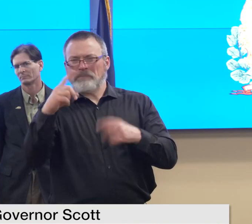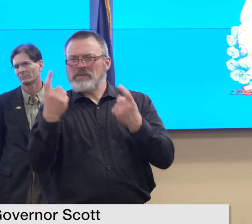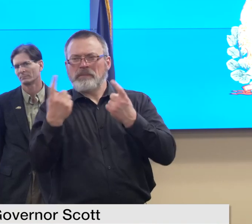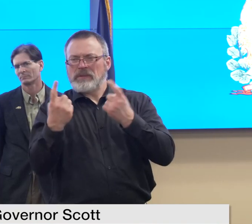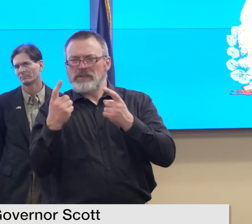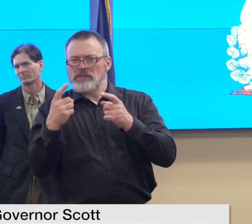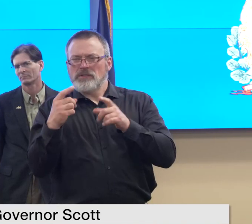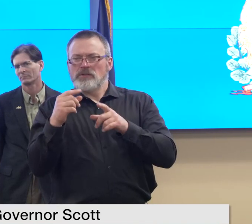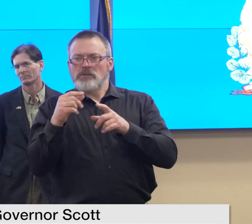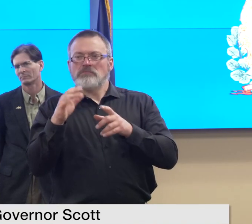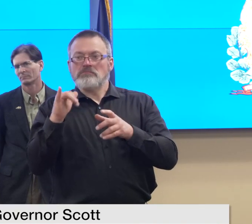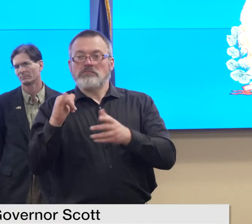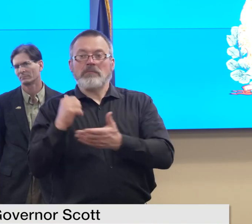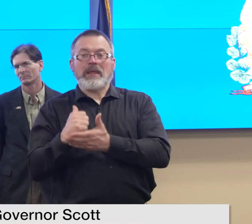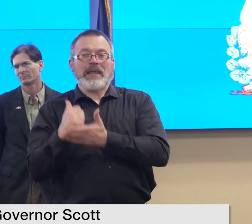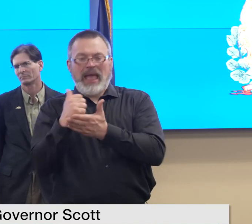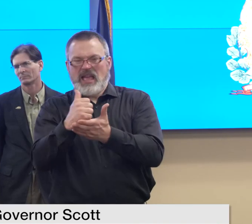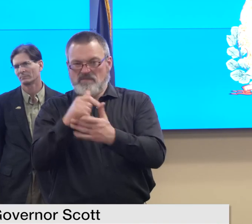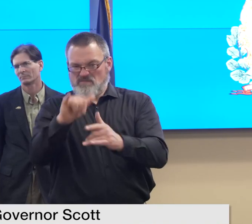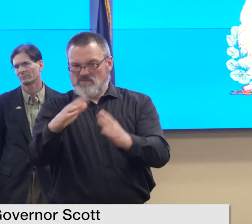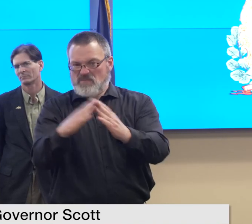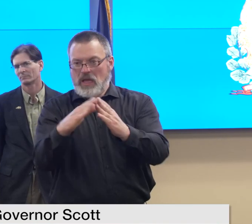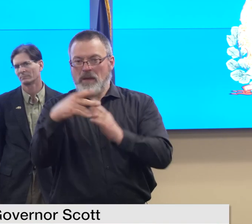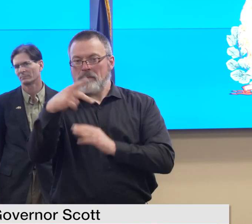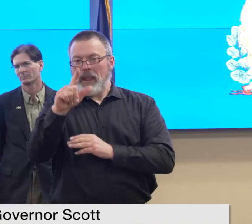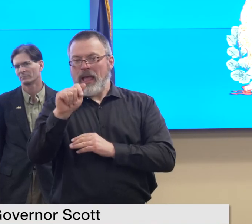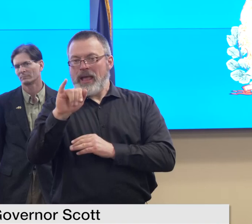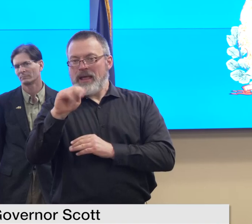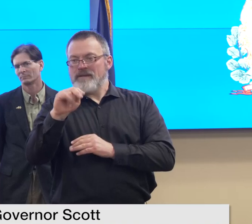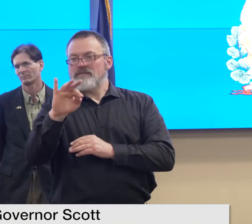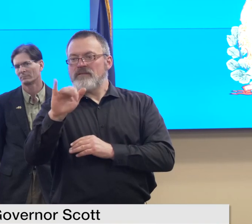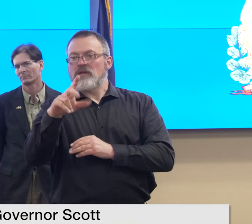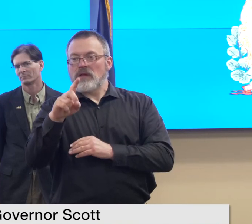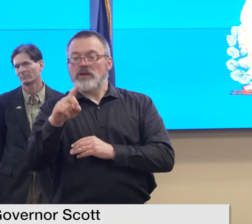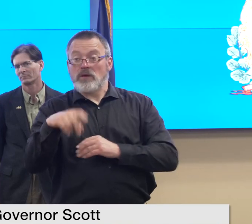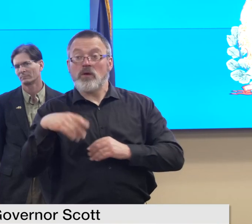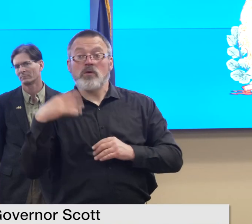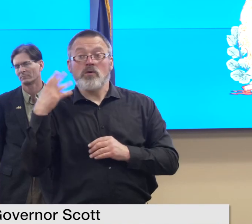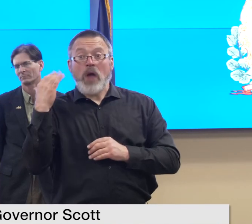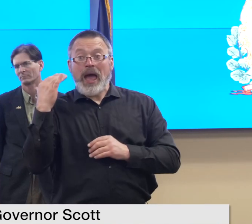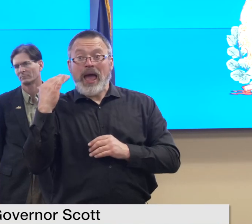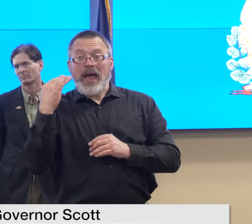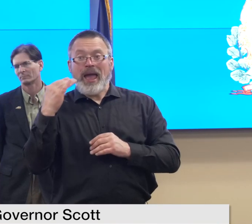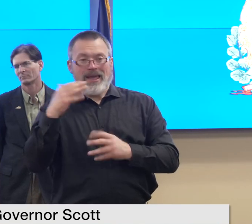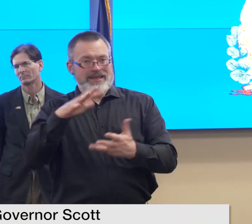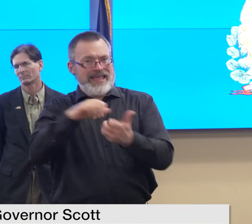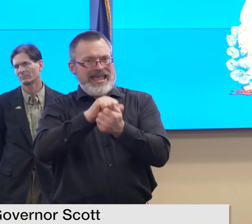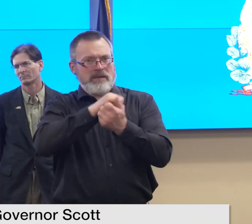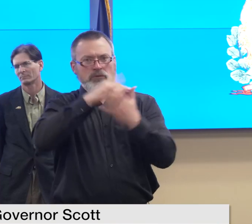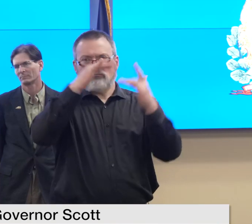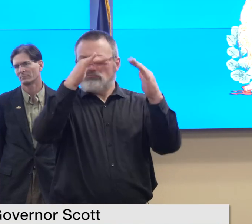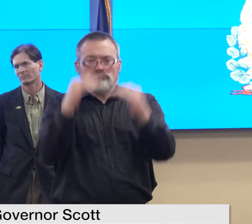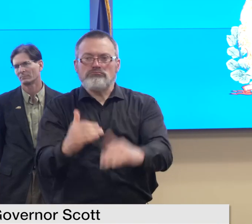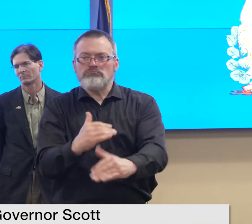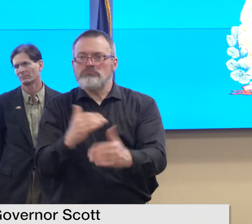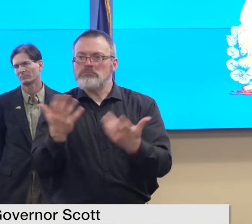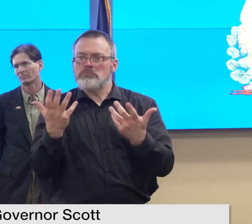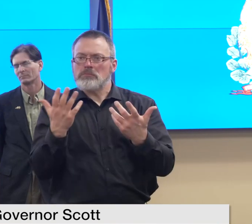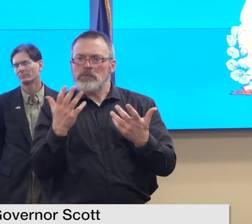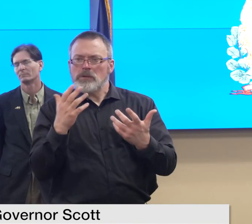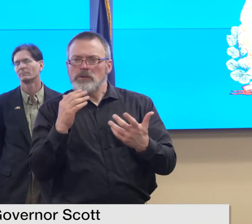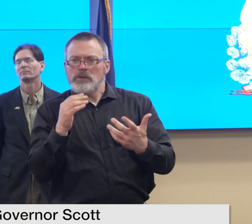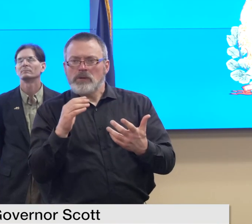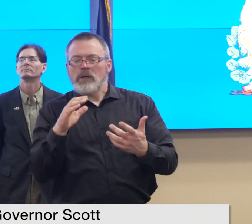plainfield because they didn't have the damage that plainfield did so they're going to go in and assist them we are